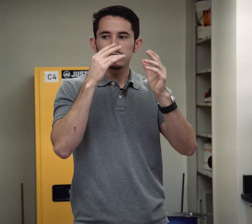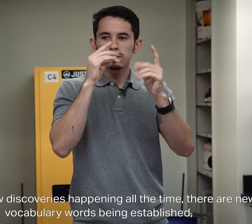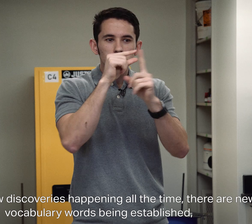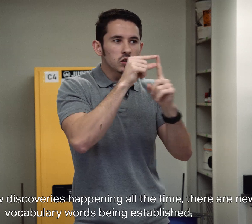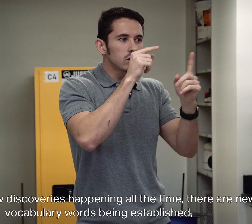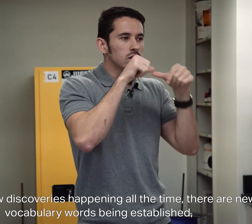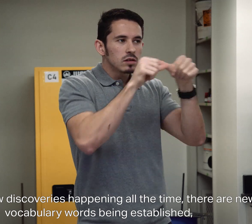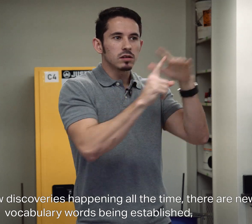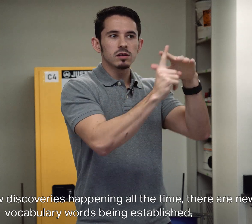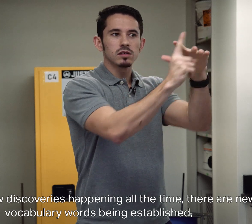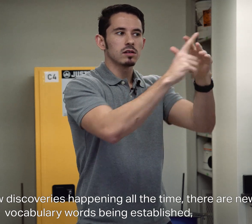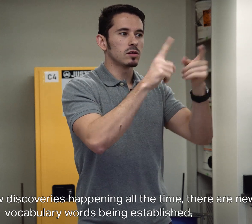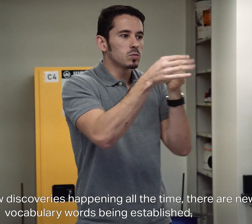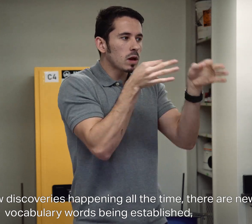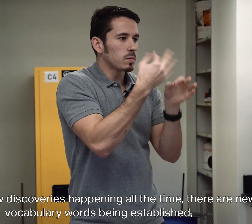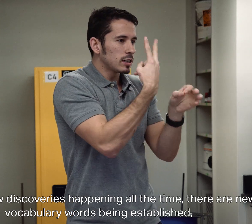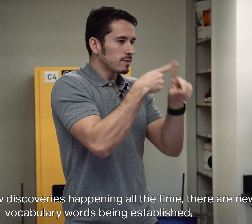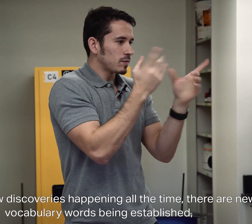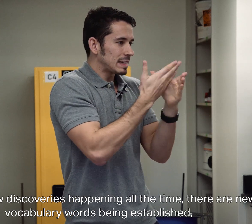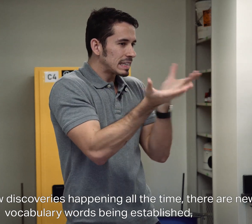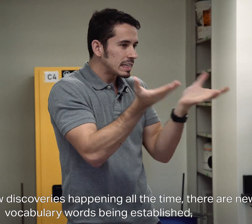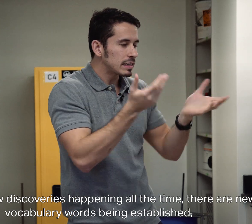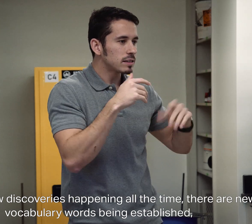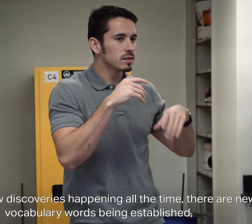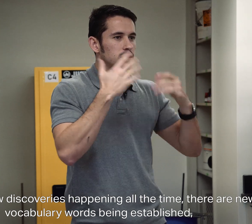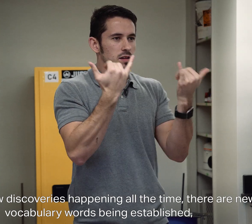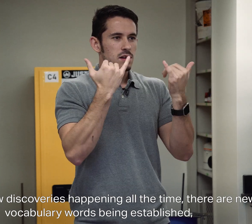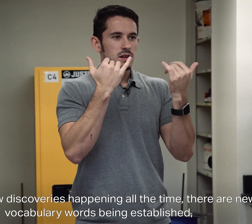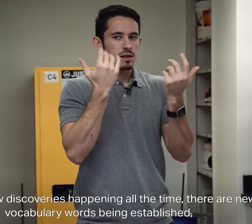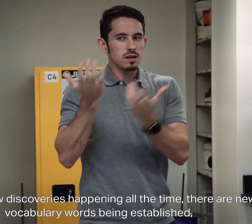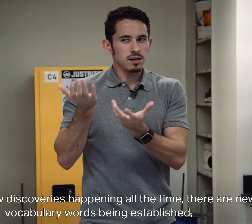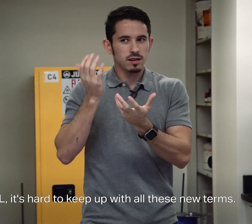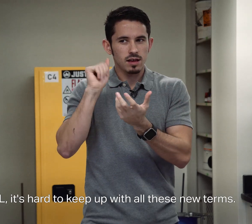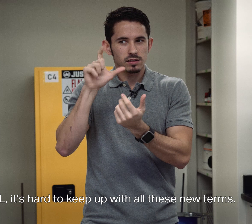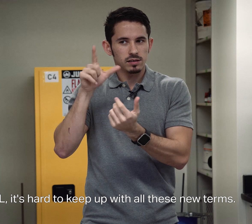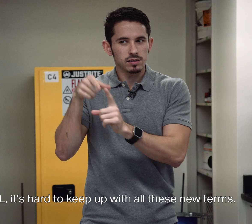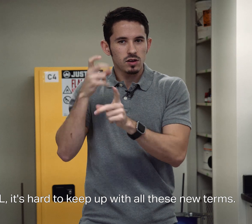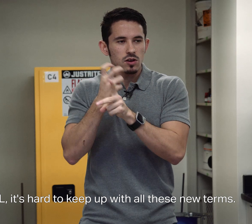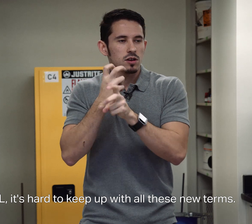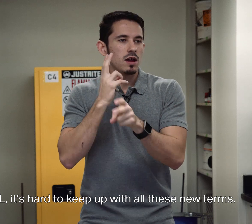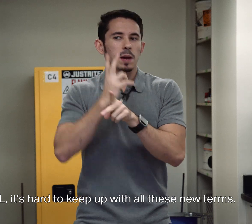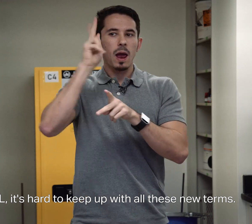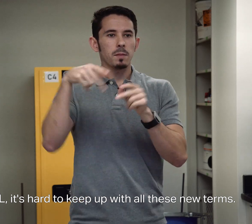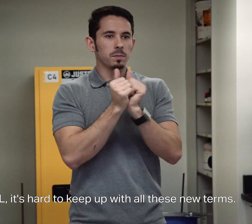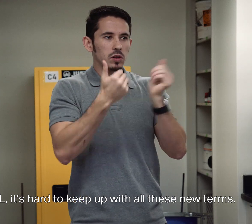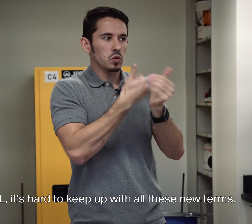There's new discoveries happening all the time. There are new vocabulary words being established. And ASL, it's hard to keep up